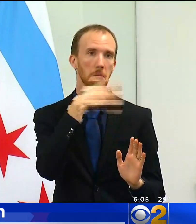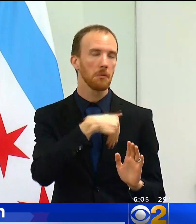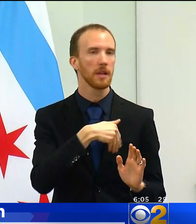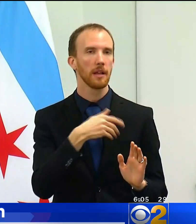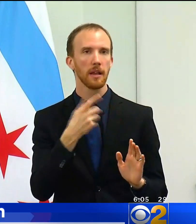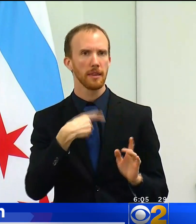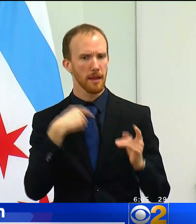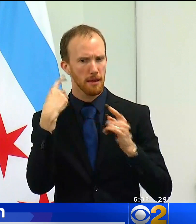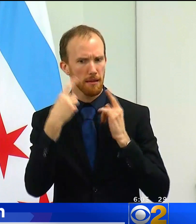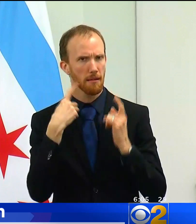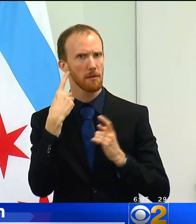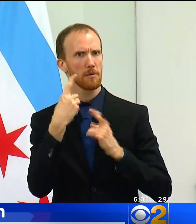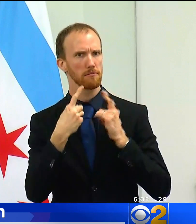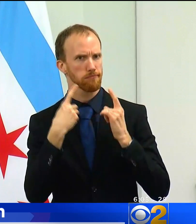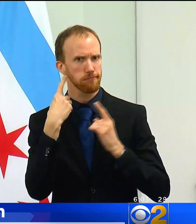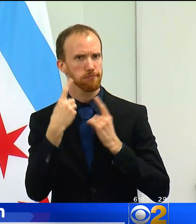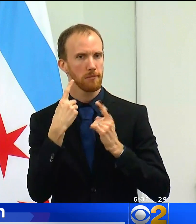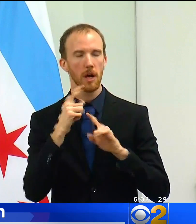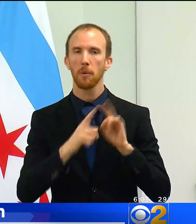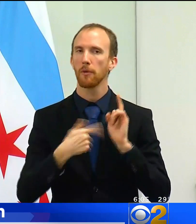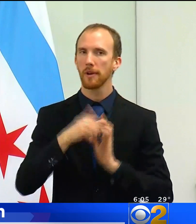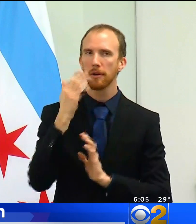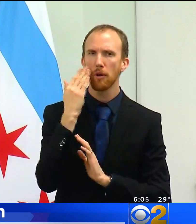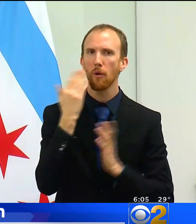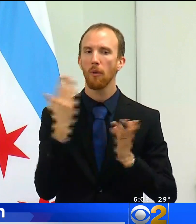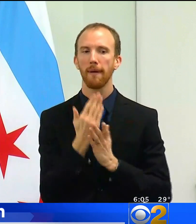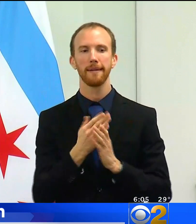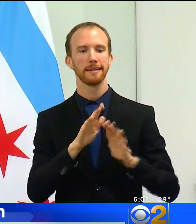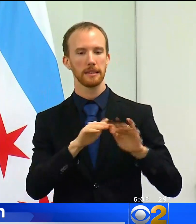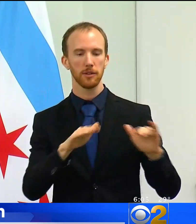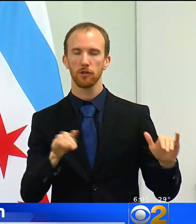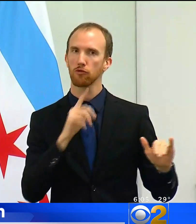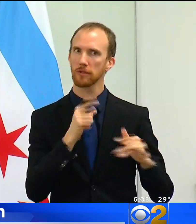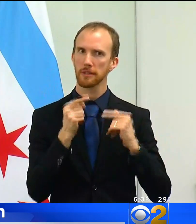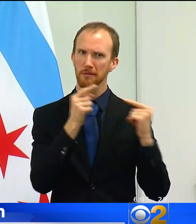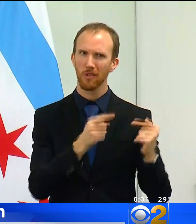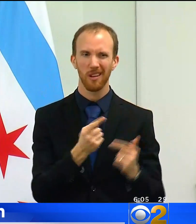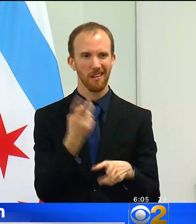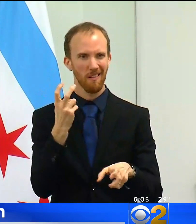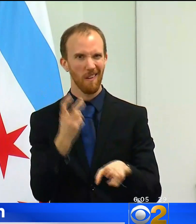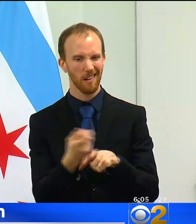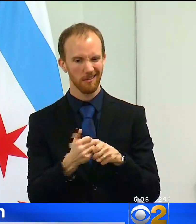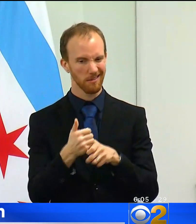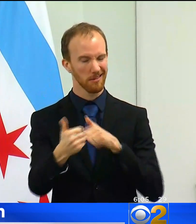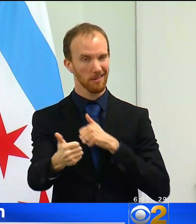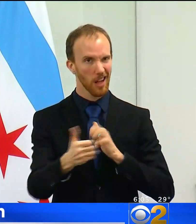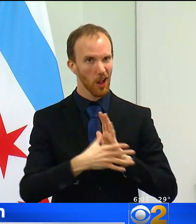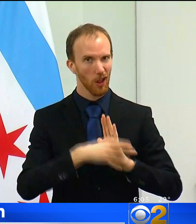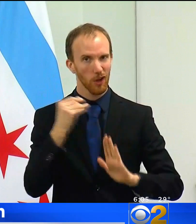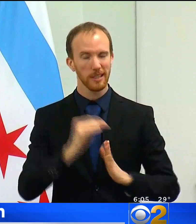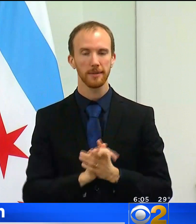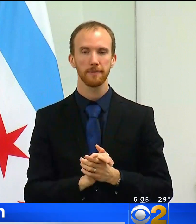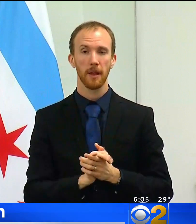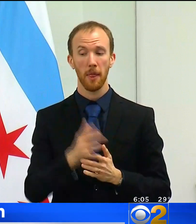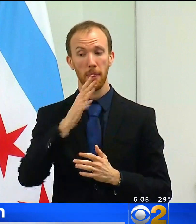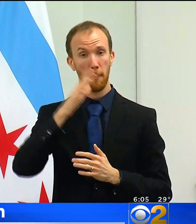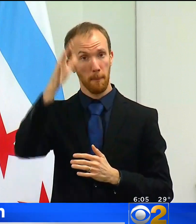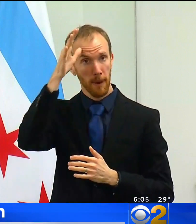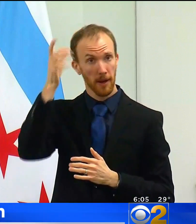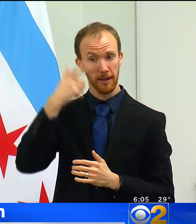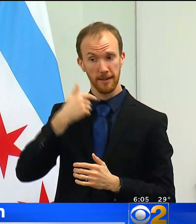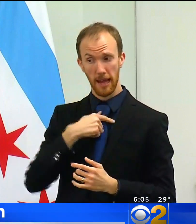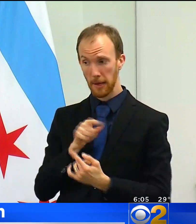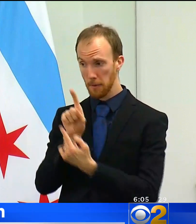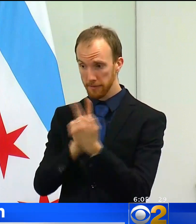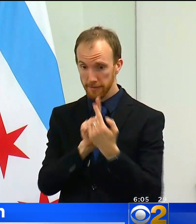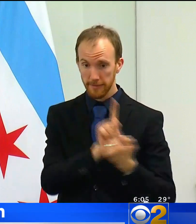are struggling as a result of their inability to be educated in an in-person setting. The parents that I spoke to today deserve